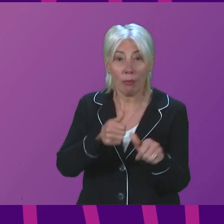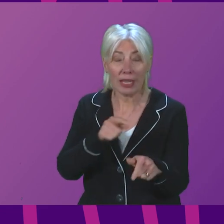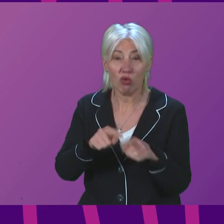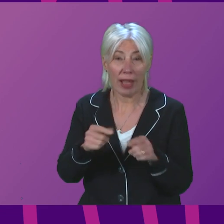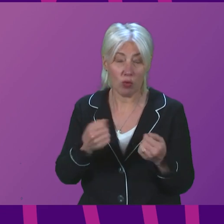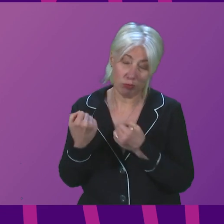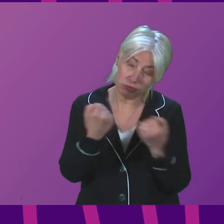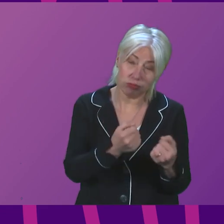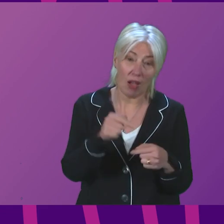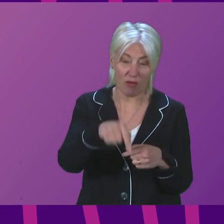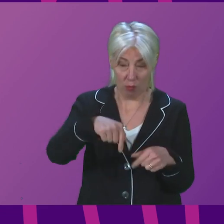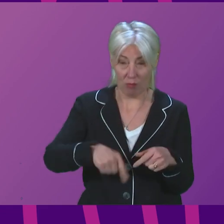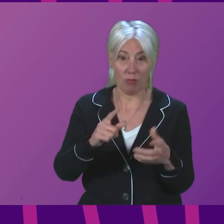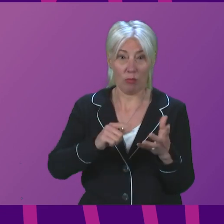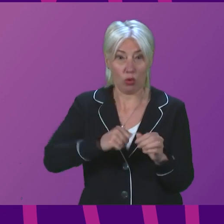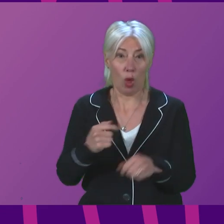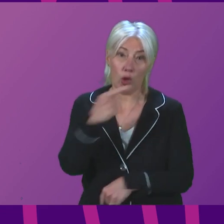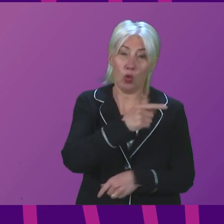Northern Ireland? First Minister